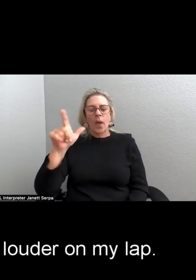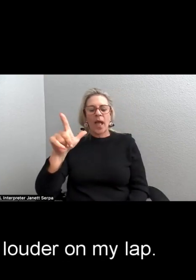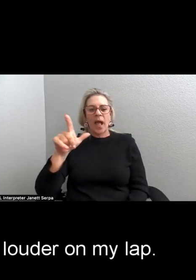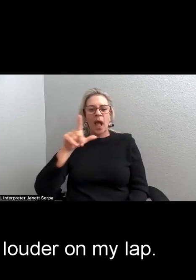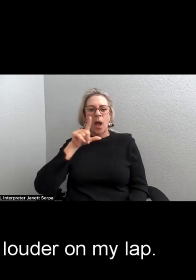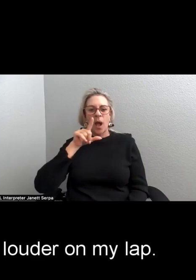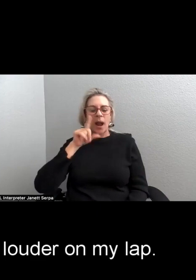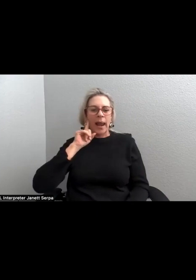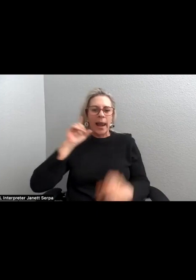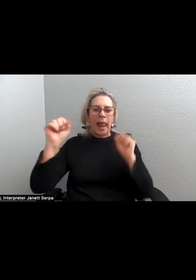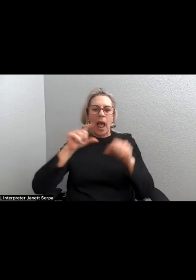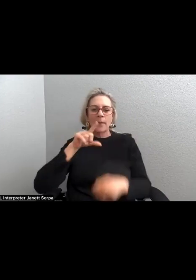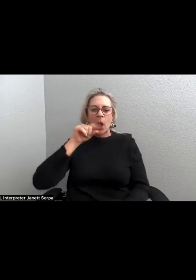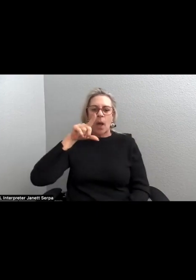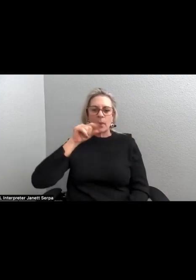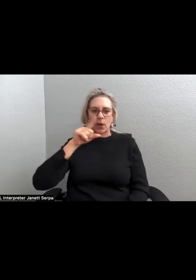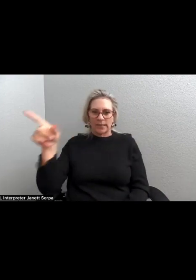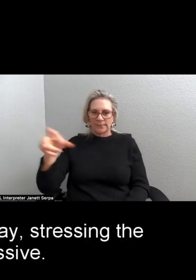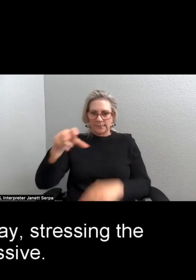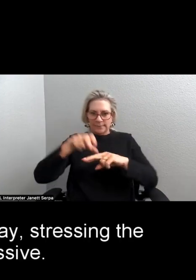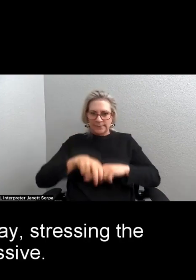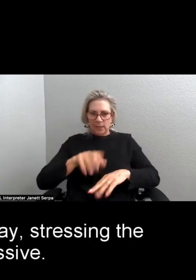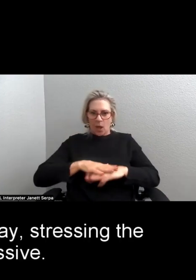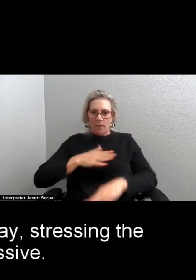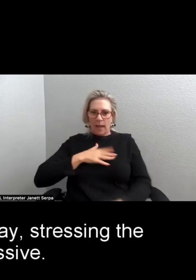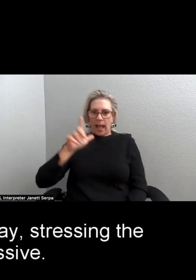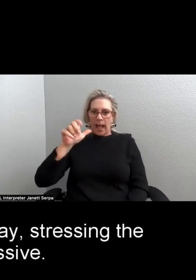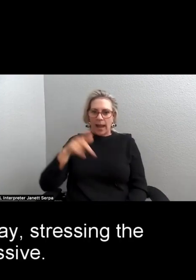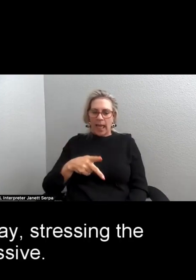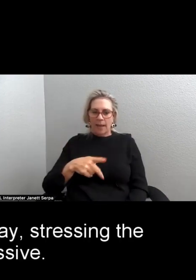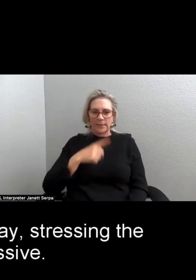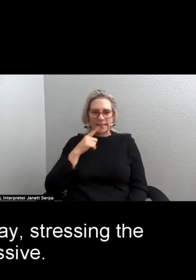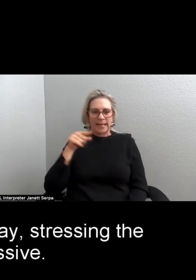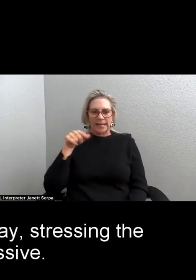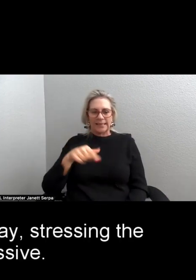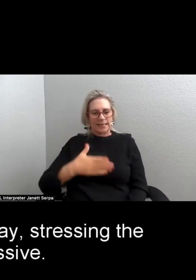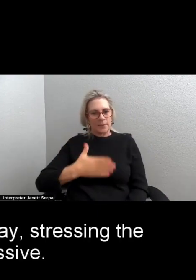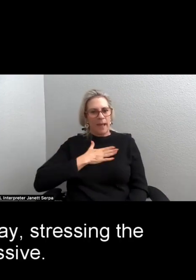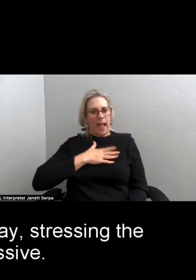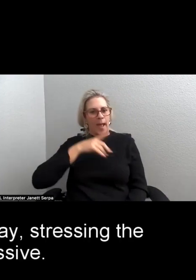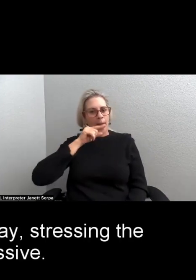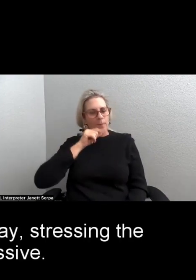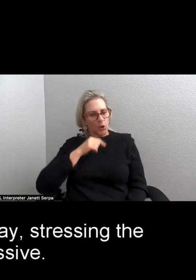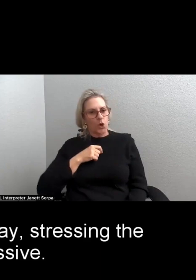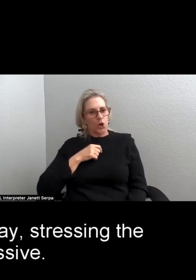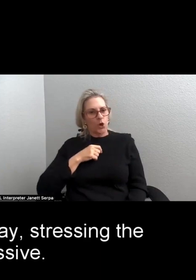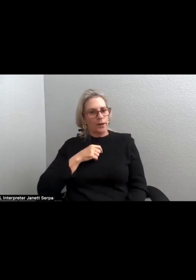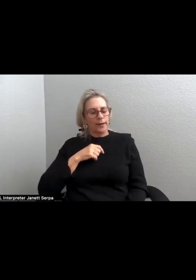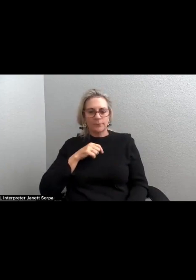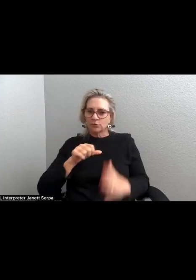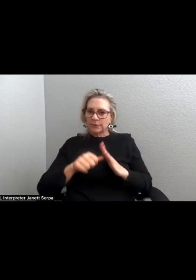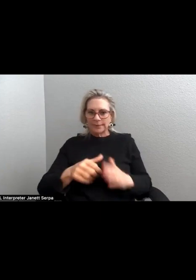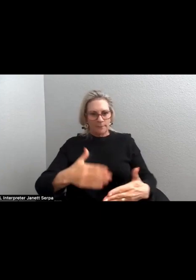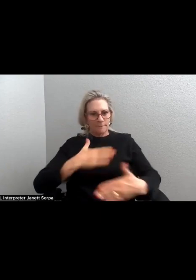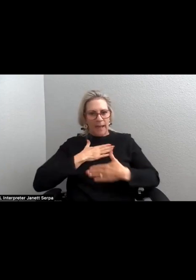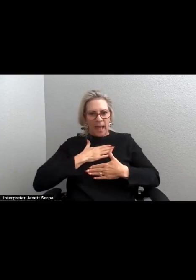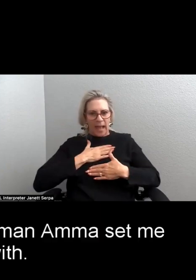louder on my lap. He's my bird, I say, stressing the possessive.